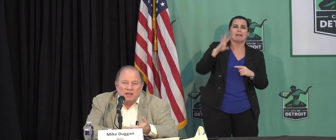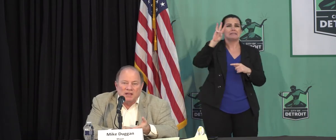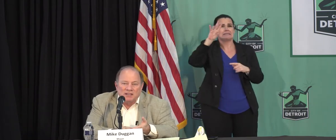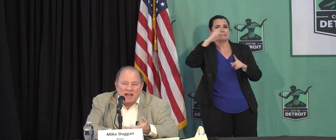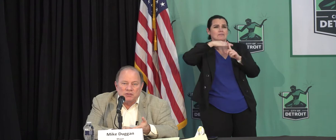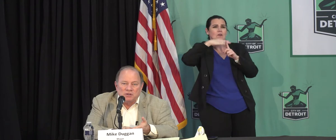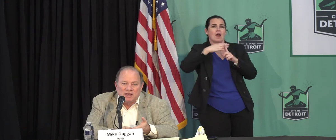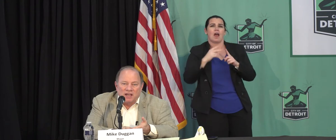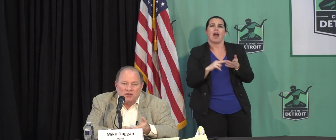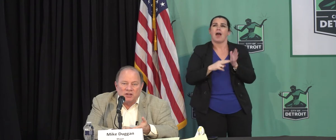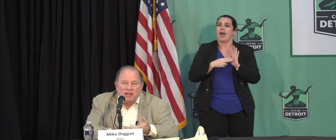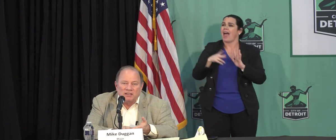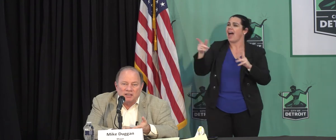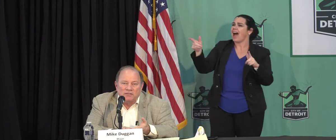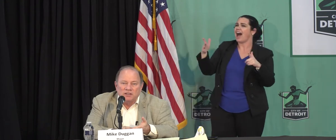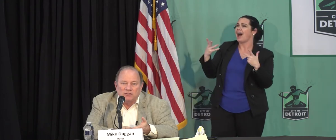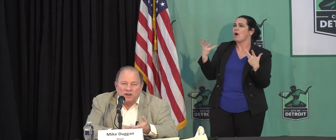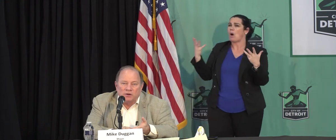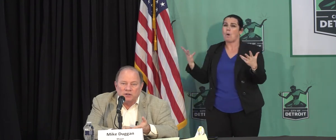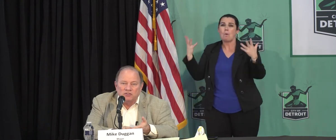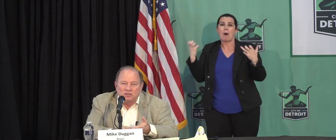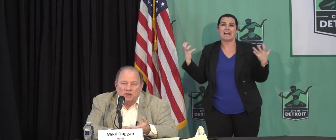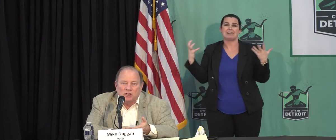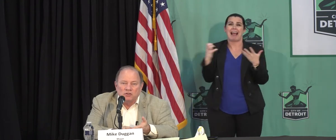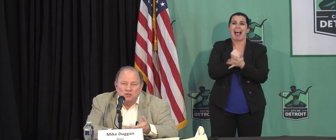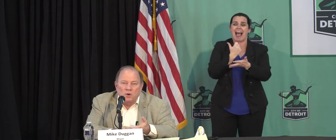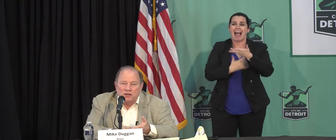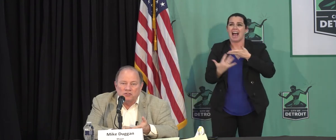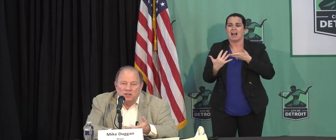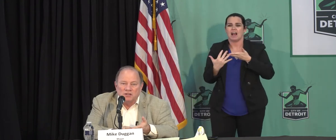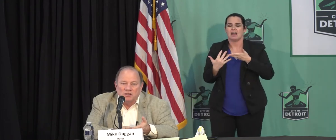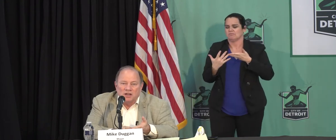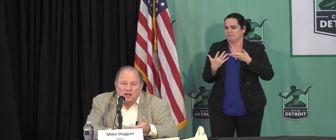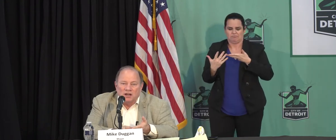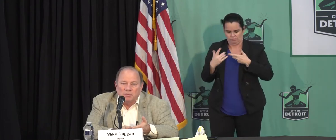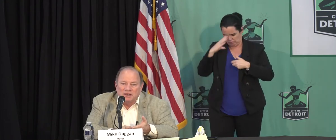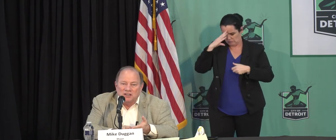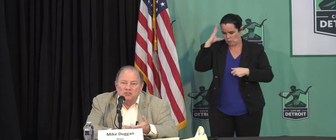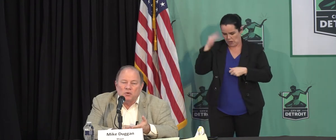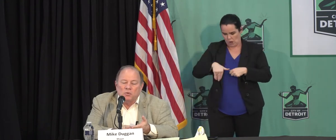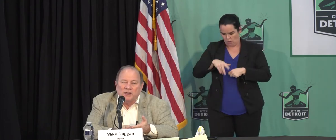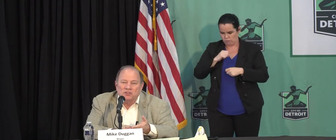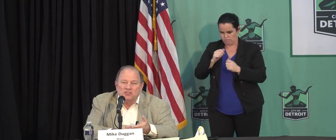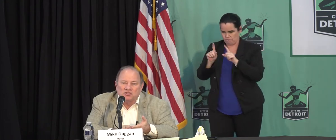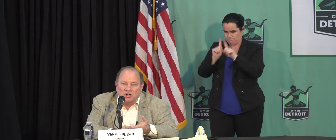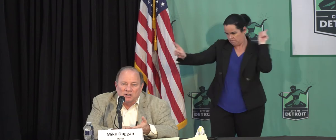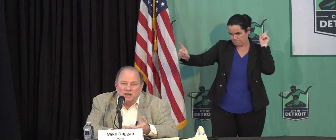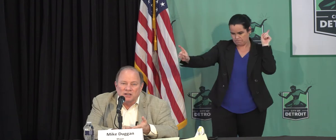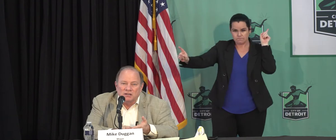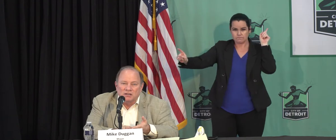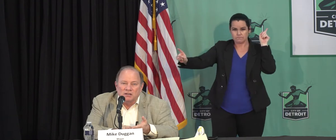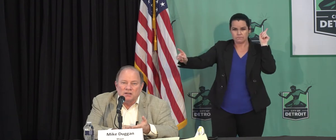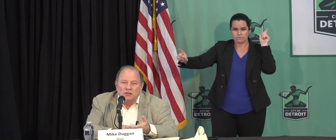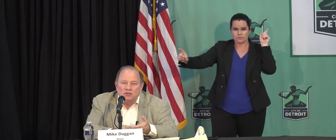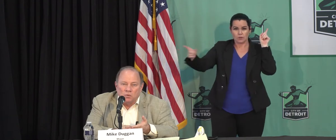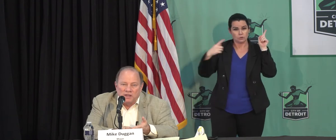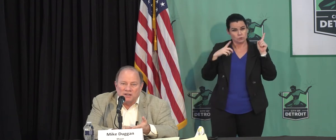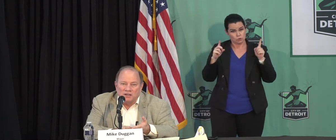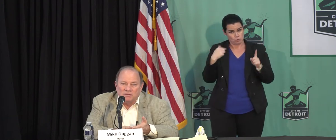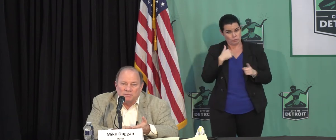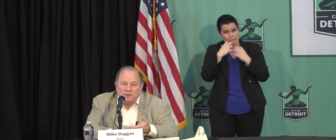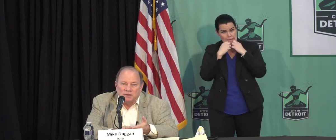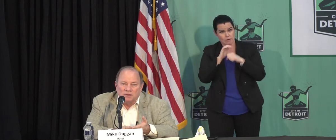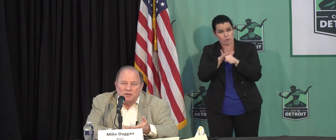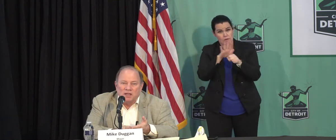and gather together and give this virus new energy? Because we are starting to